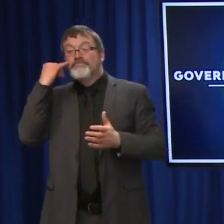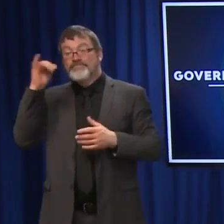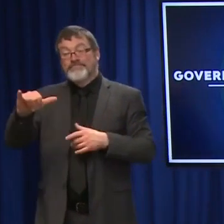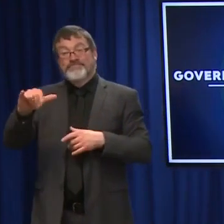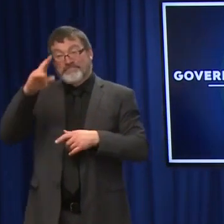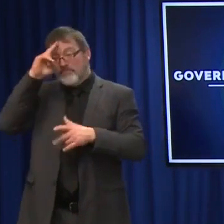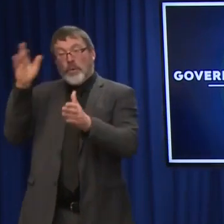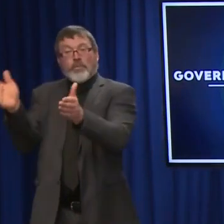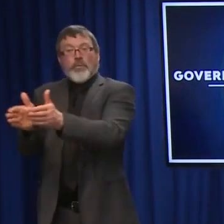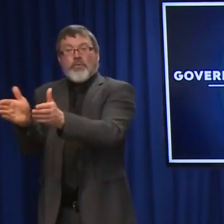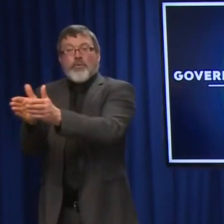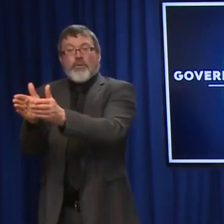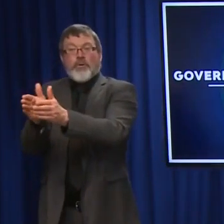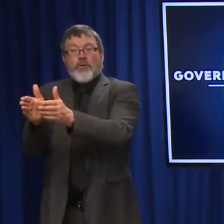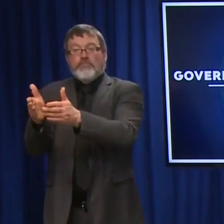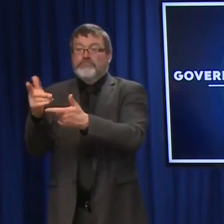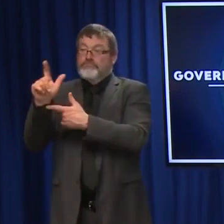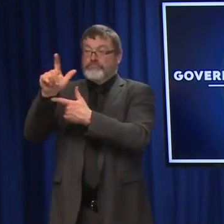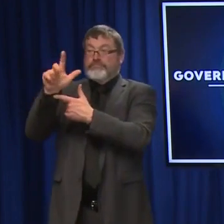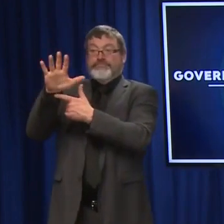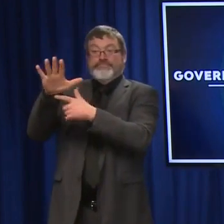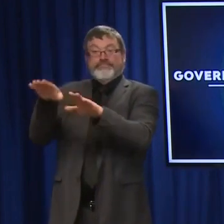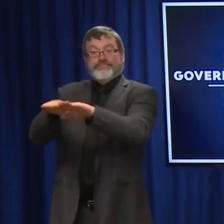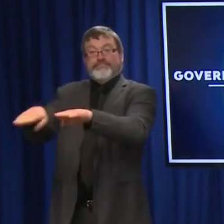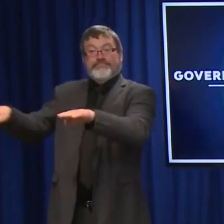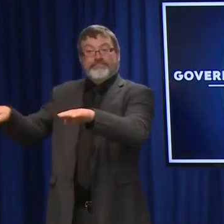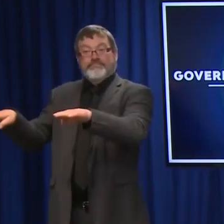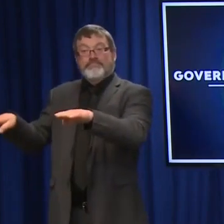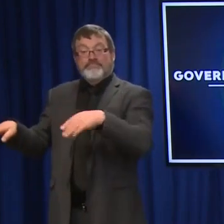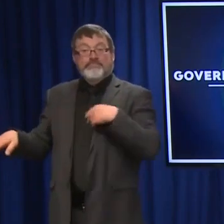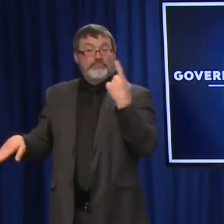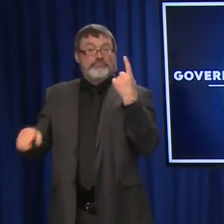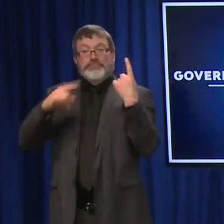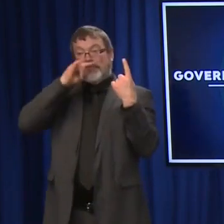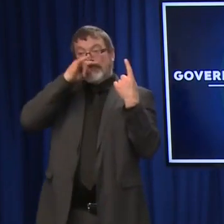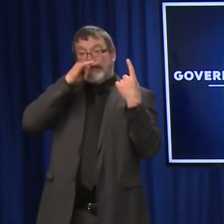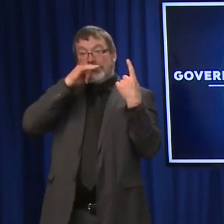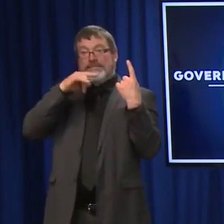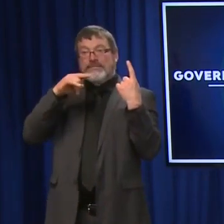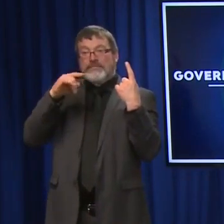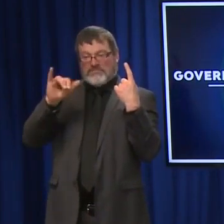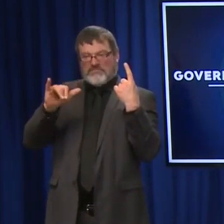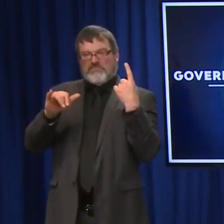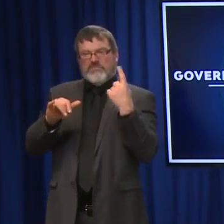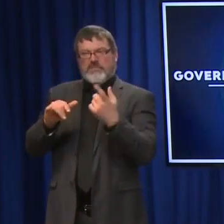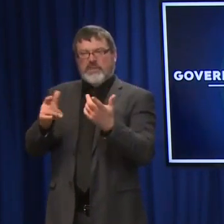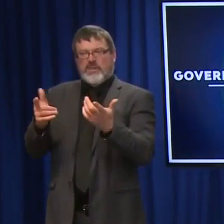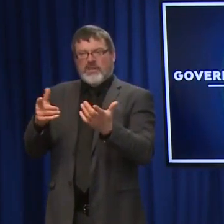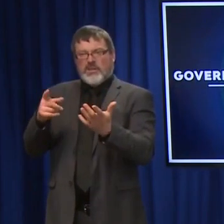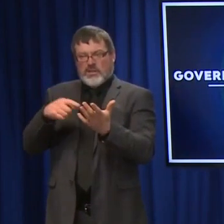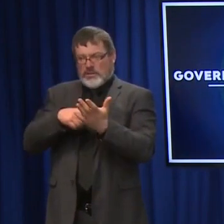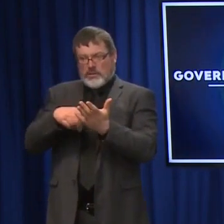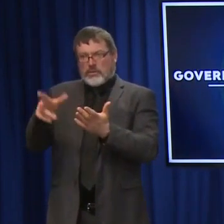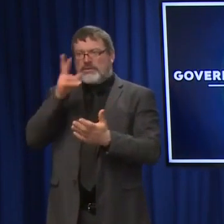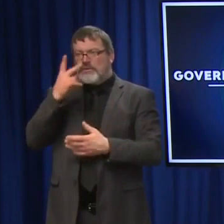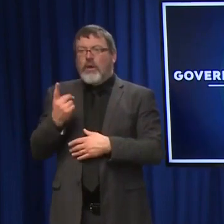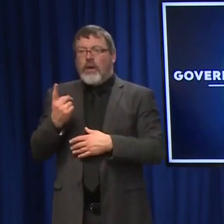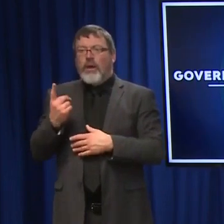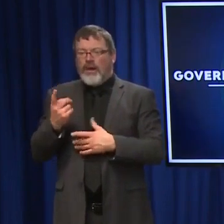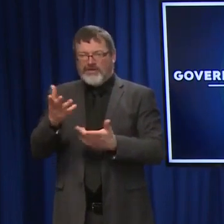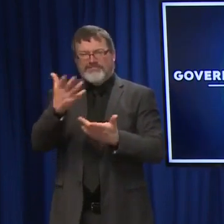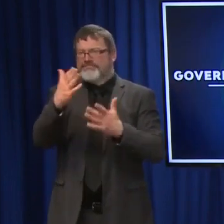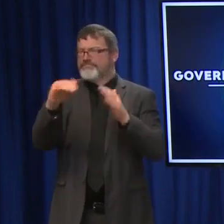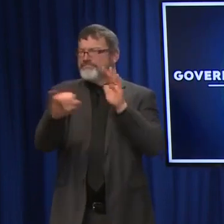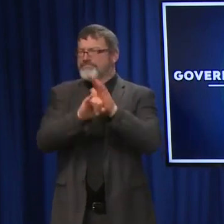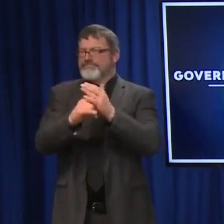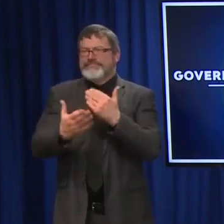case in that hospital in a small rural area, you're going to be able to constructively identify. So really working with the hospital systems to find out, to